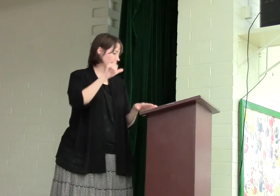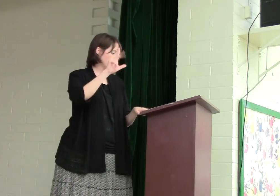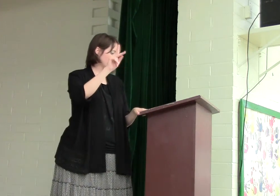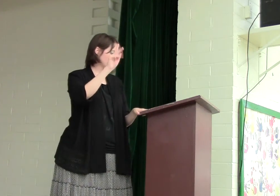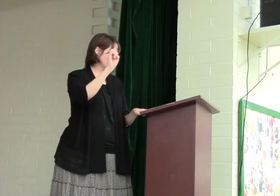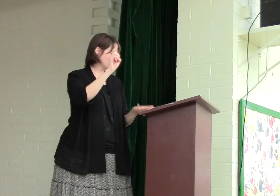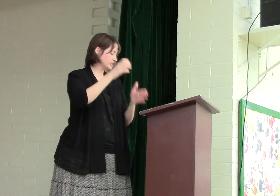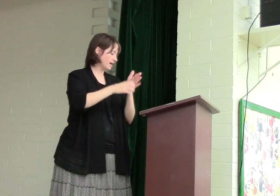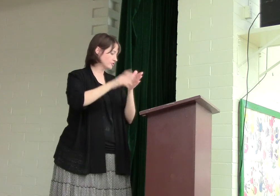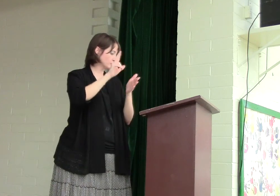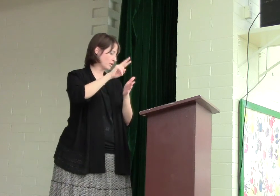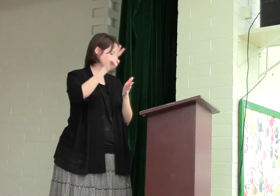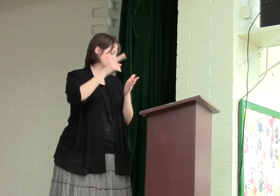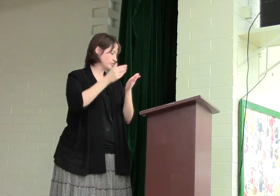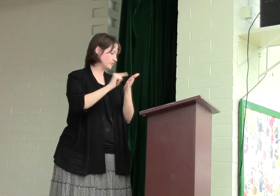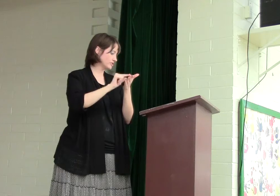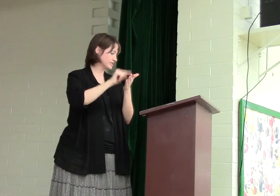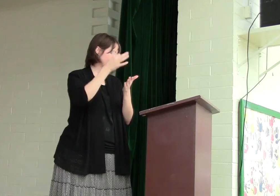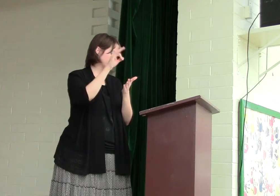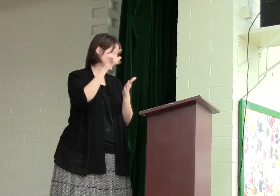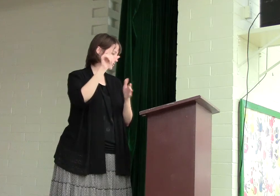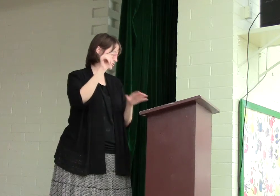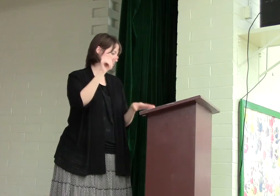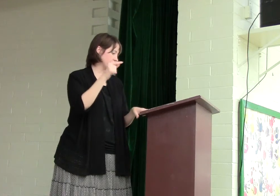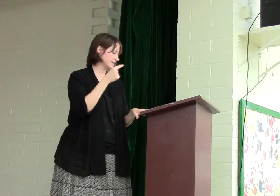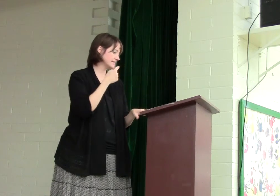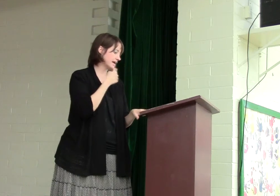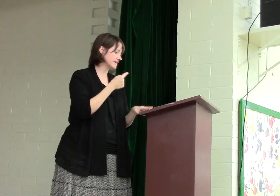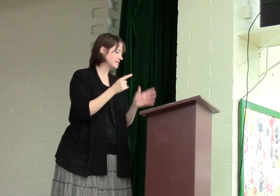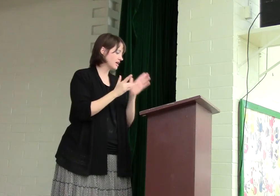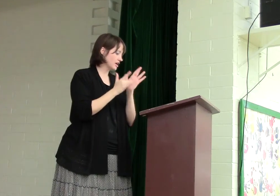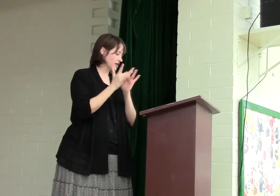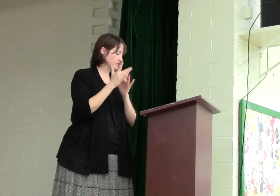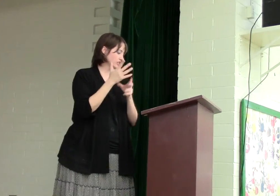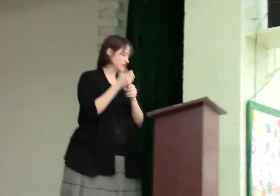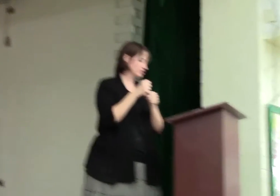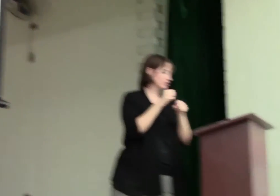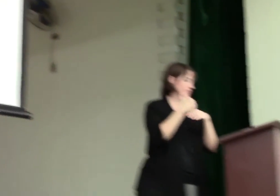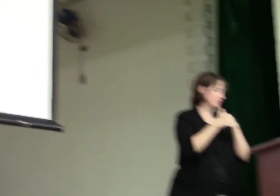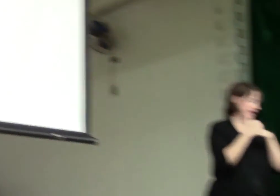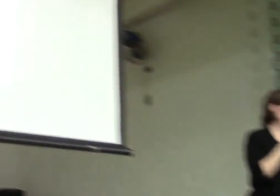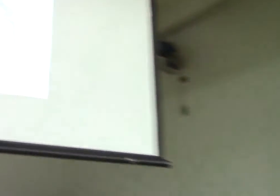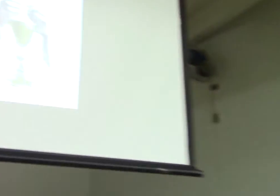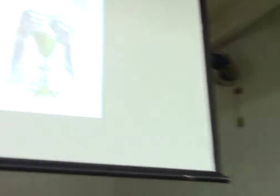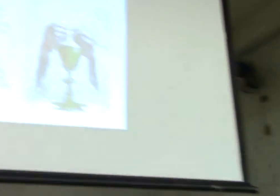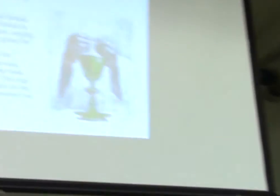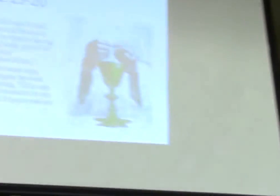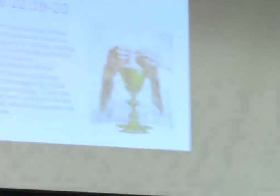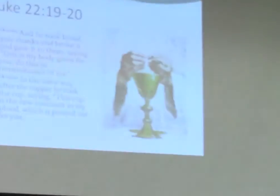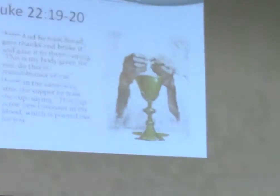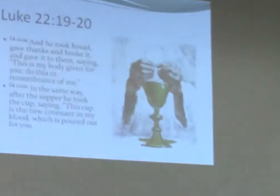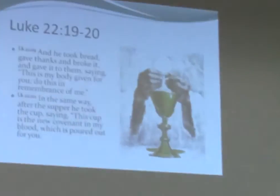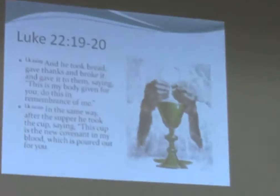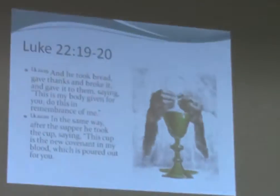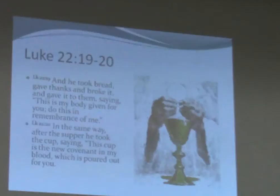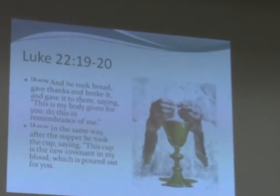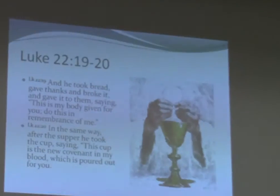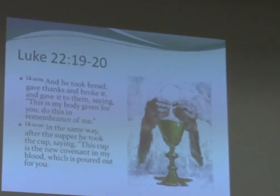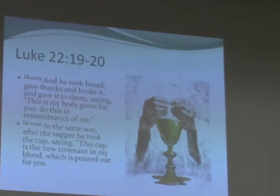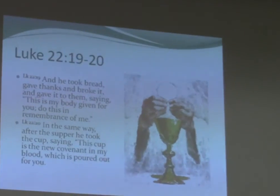In Luke chapter 22, verses 19 through 20, says, Jesus took bread, He gave thanks and broke it, and